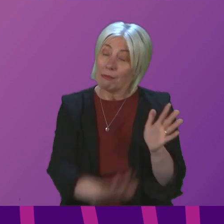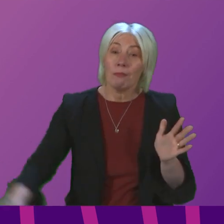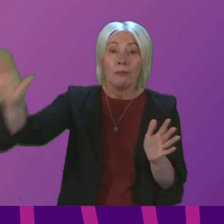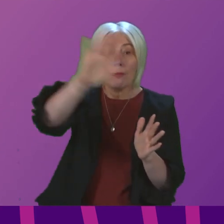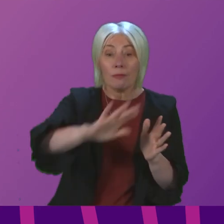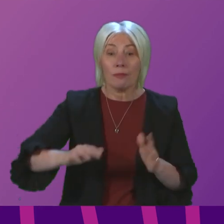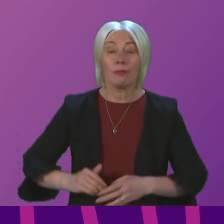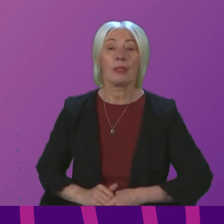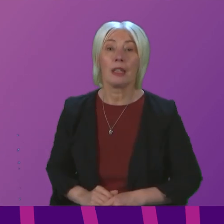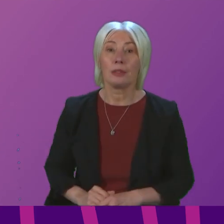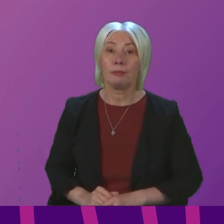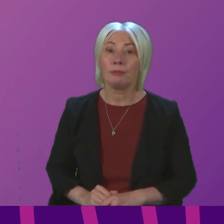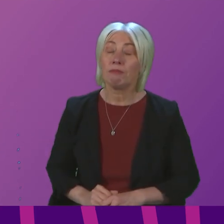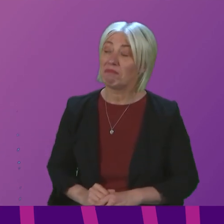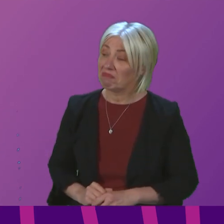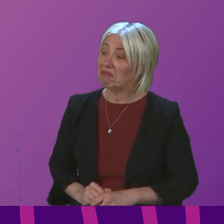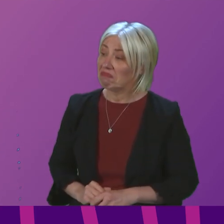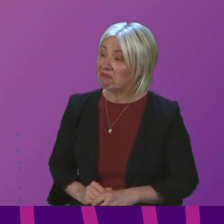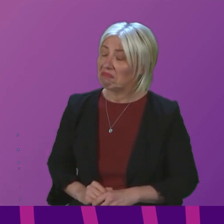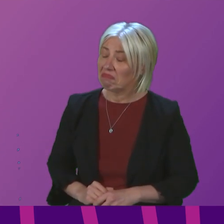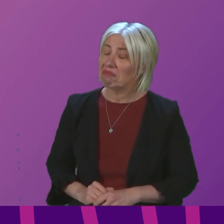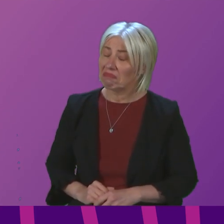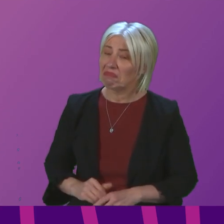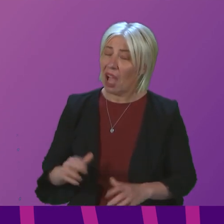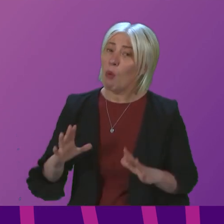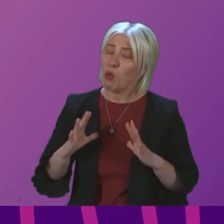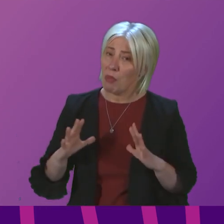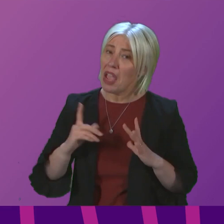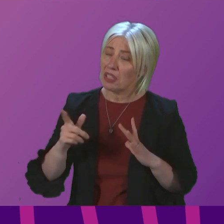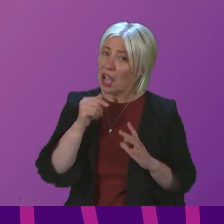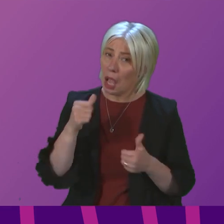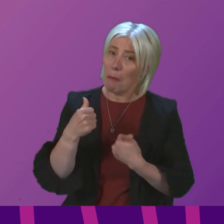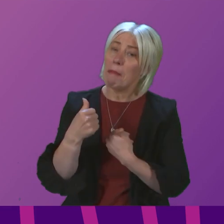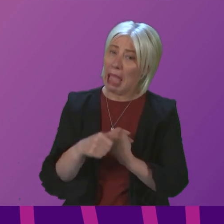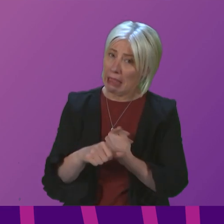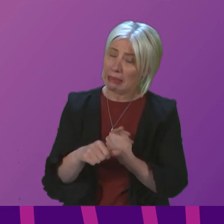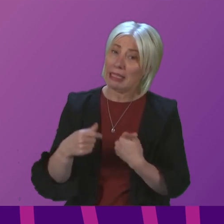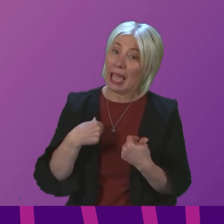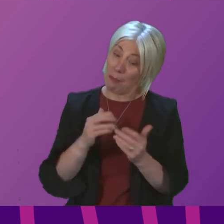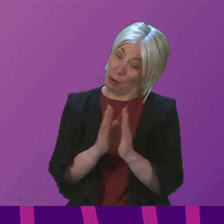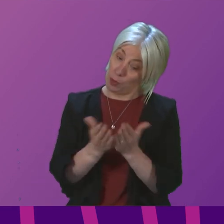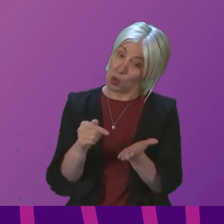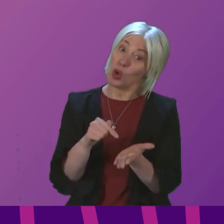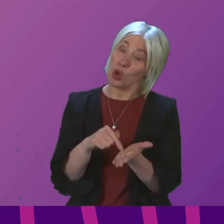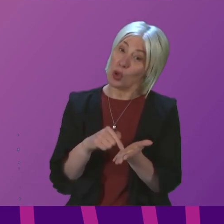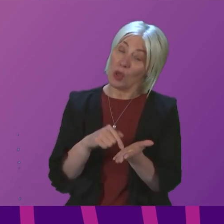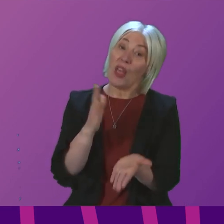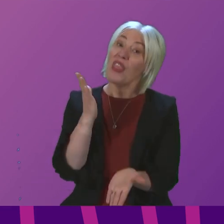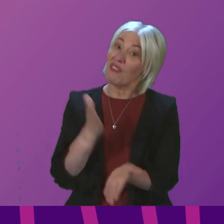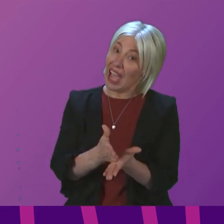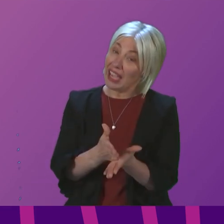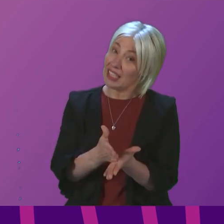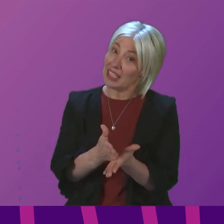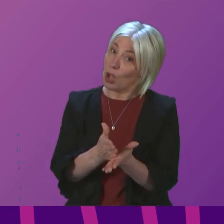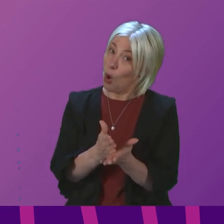First Minister, I'm prepared to bet, Presiding Officer, the facts in my little book are not going to